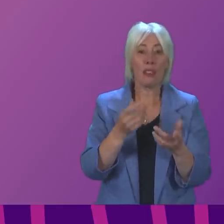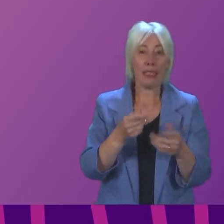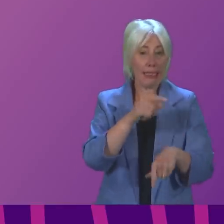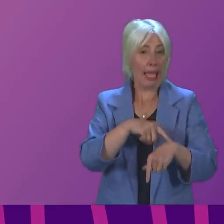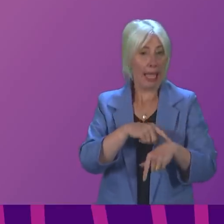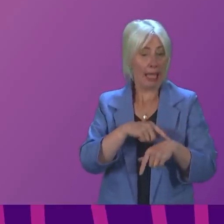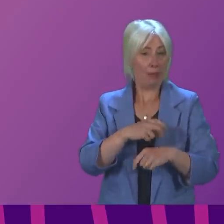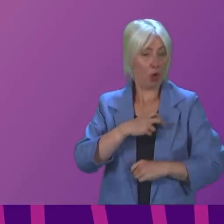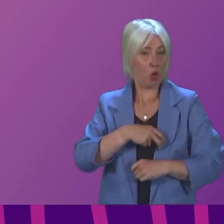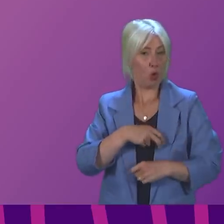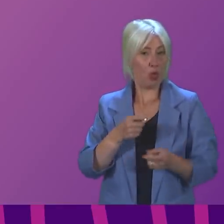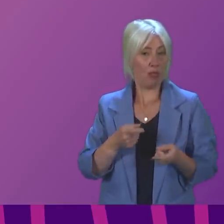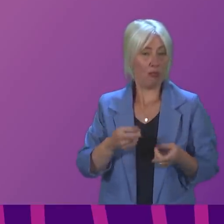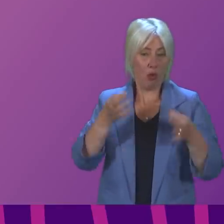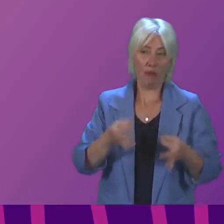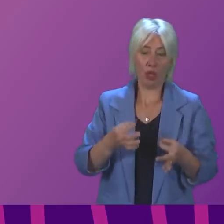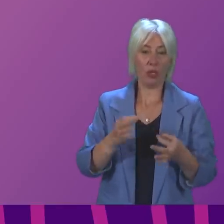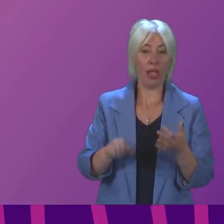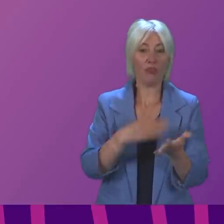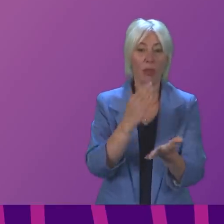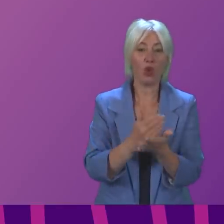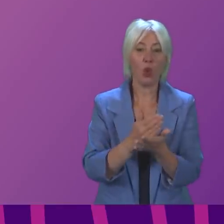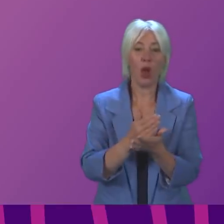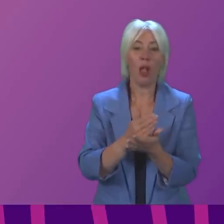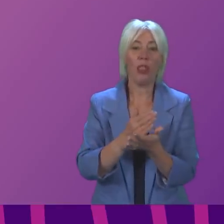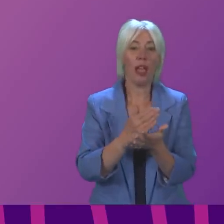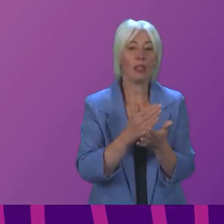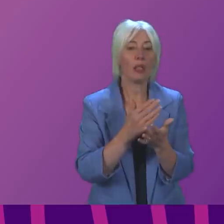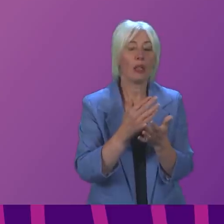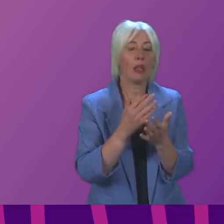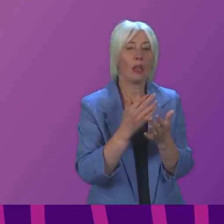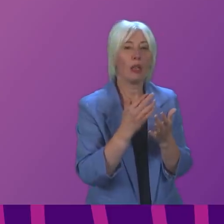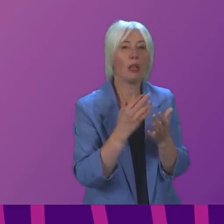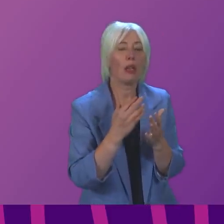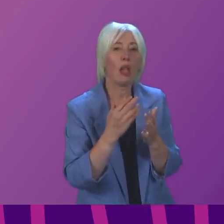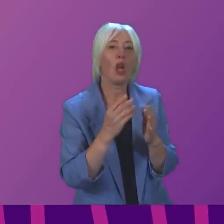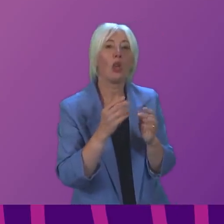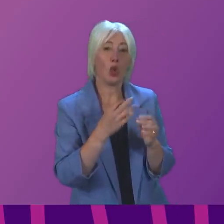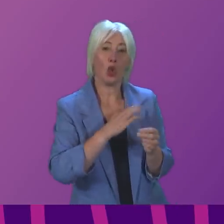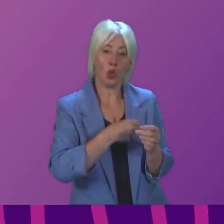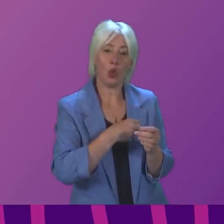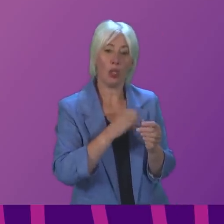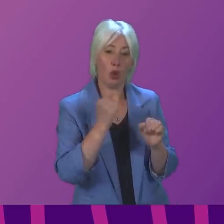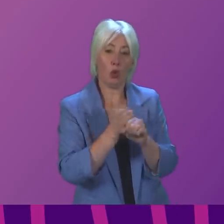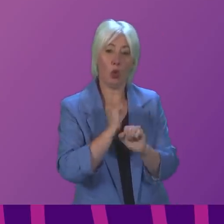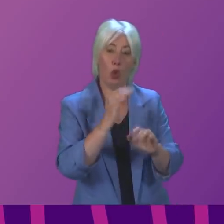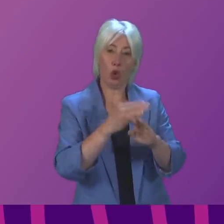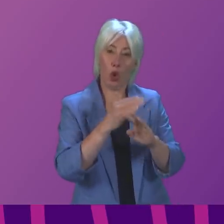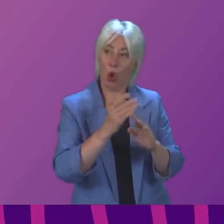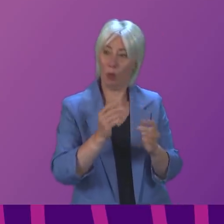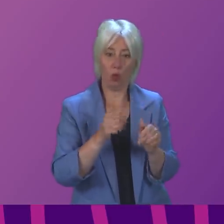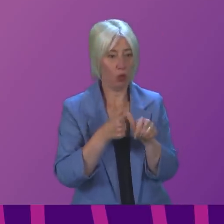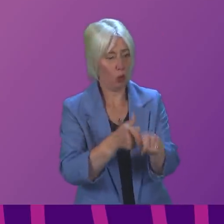officials is an important part of ensuring that trade unions can do their job of representing and standing up for their members.